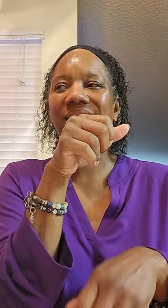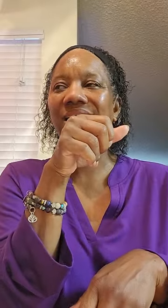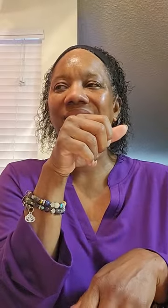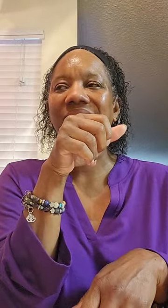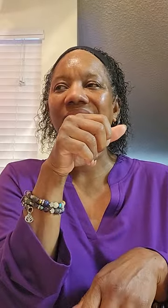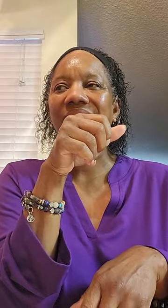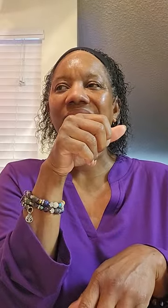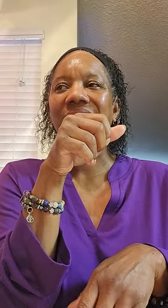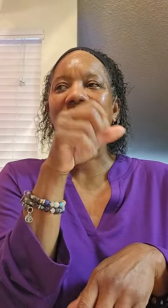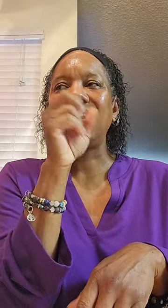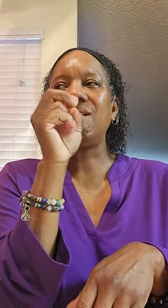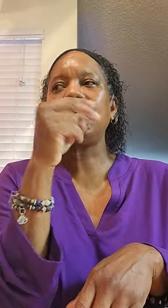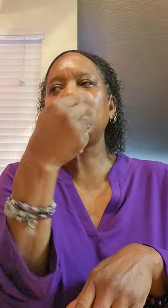oh,